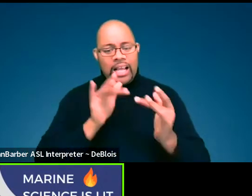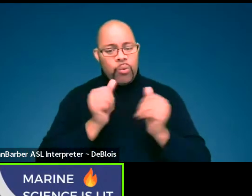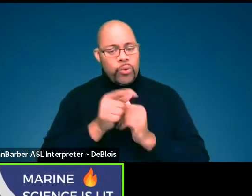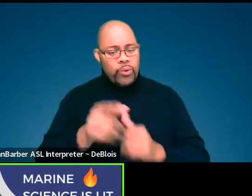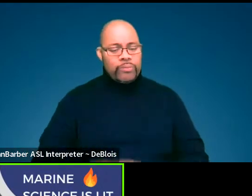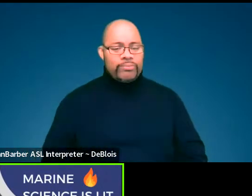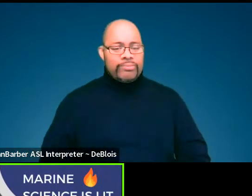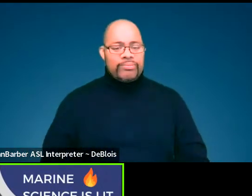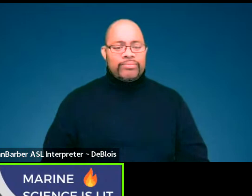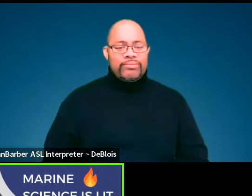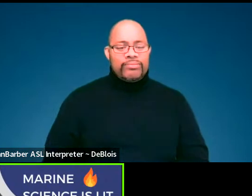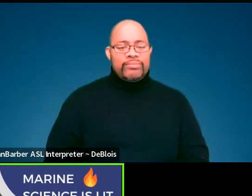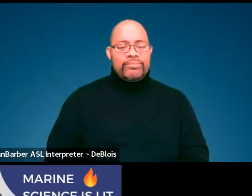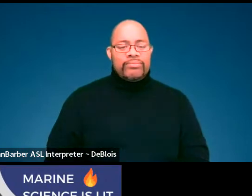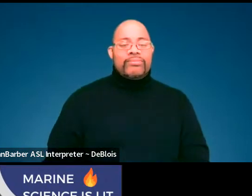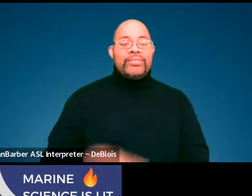with you?